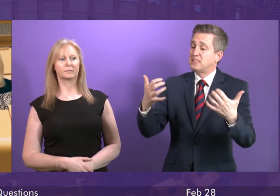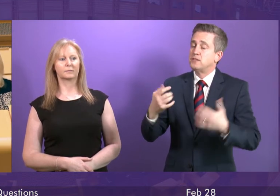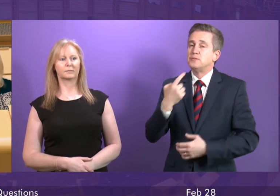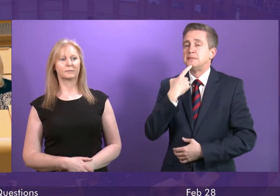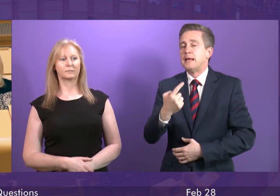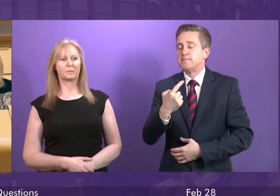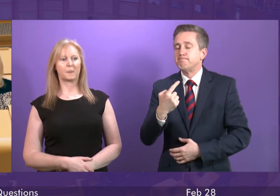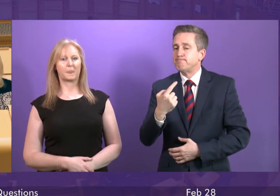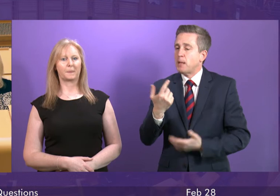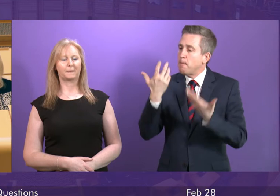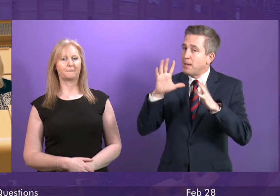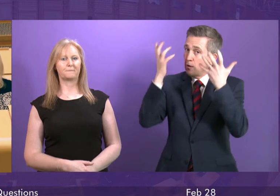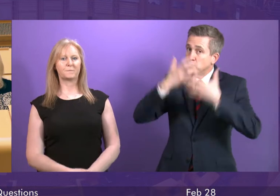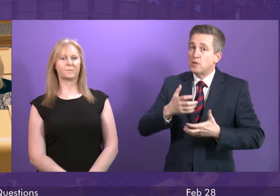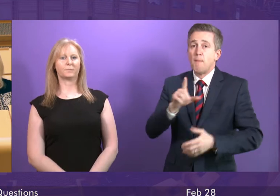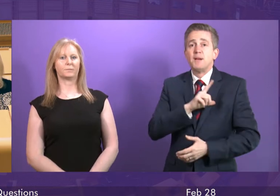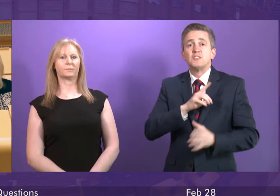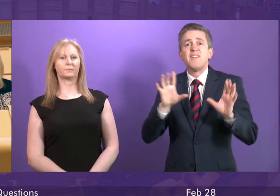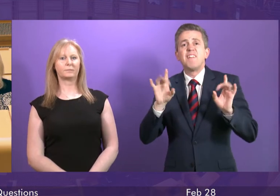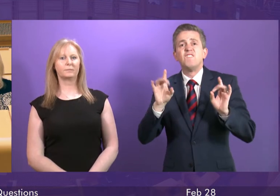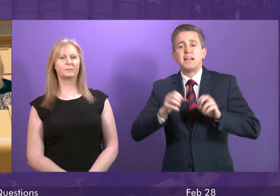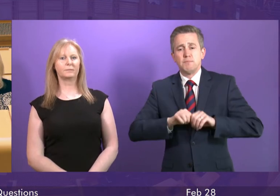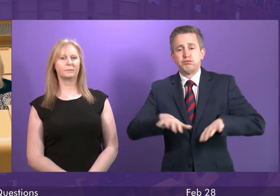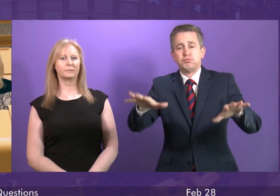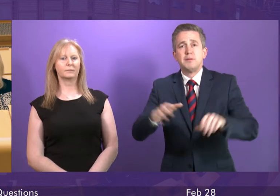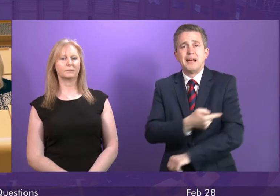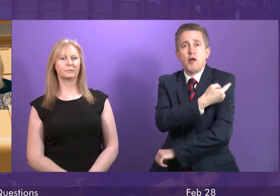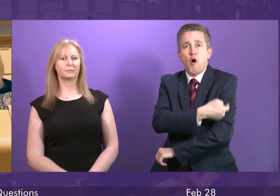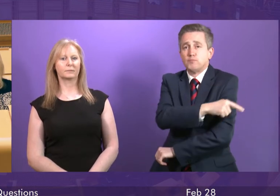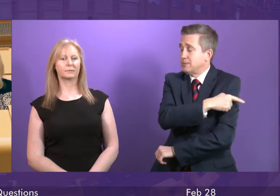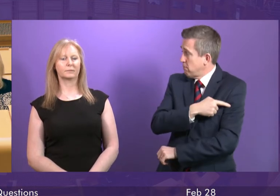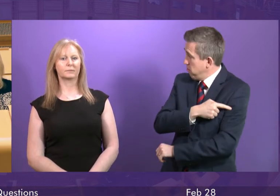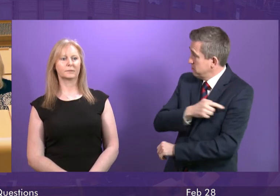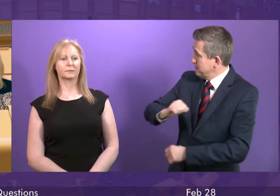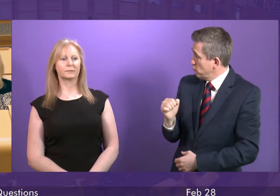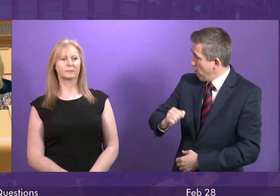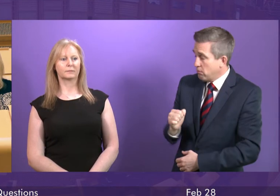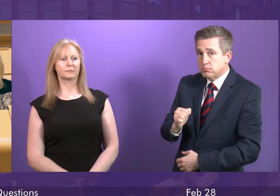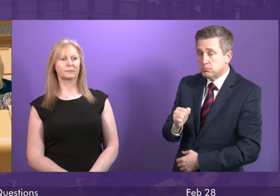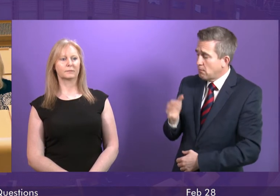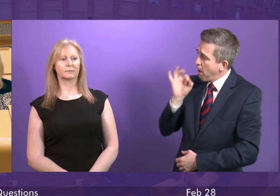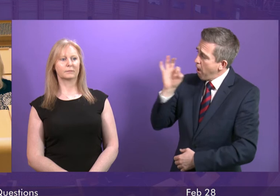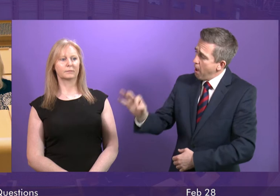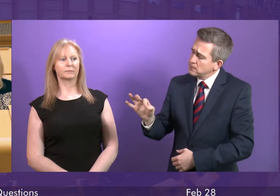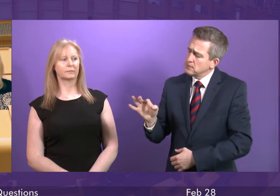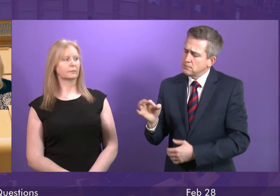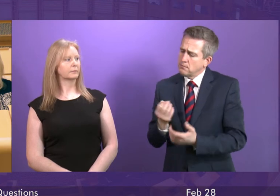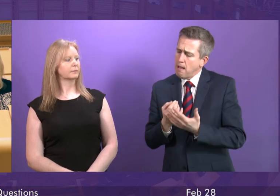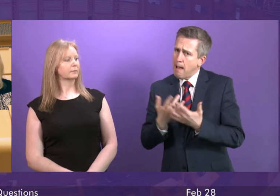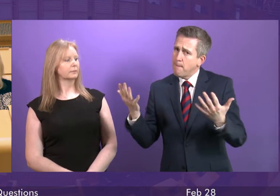infection outbreaks we've seen reported in recent weeks. Can I ask the First Minister how many safety and cleanliness inspections have taken place in